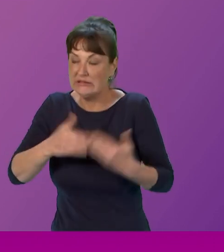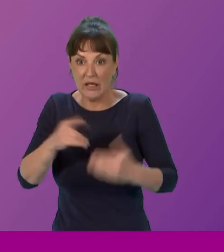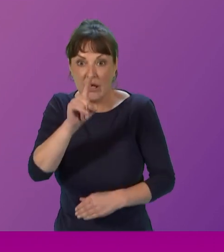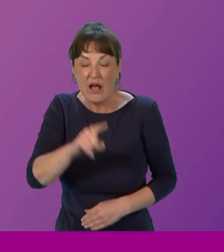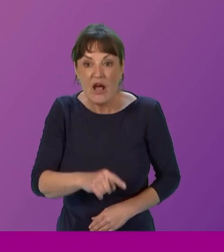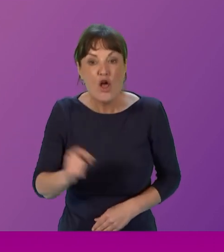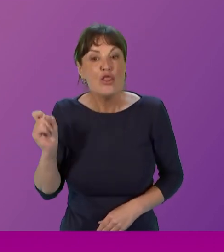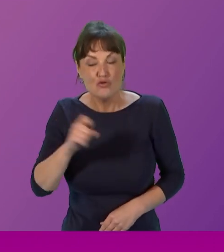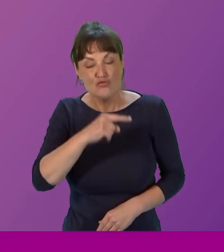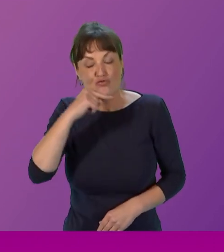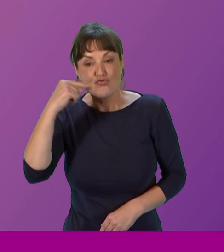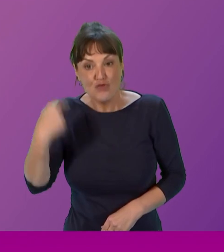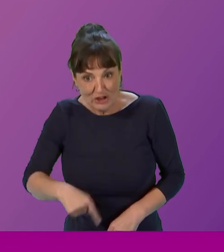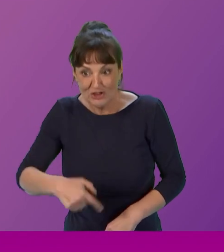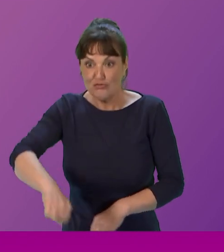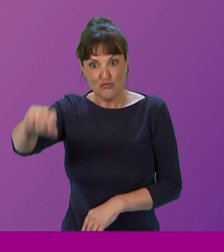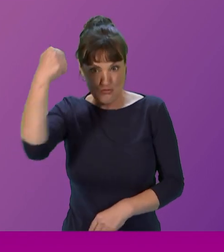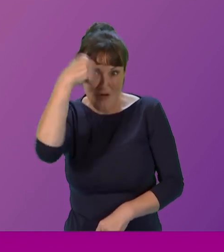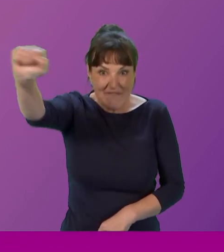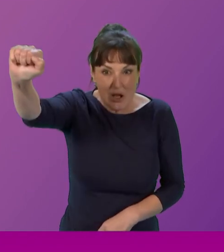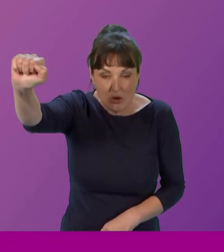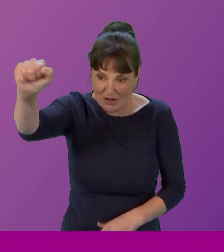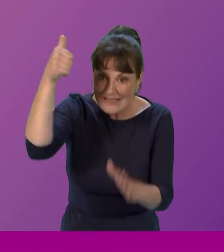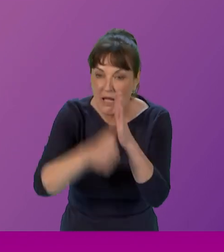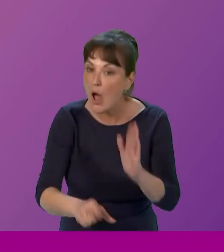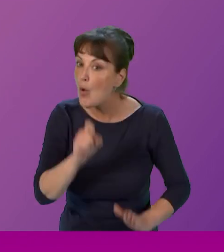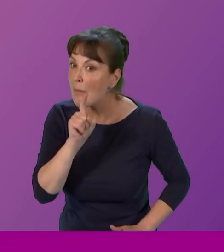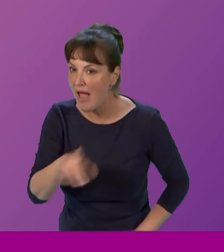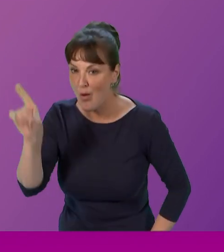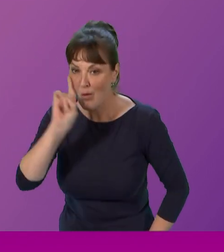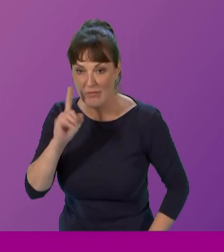women on International Women's Day. Thank you.